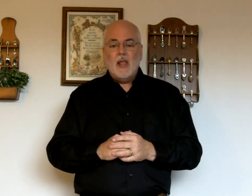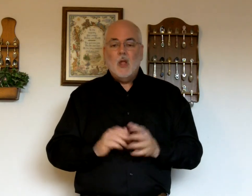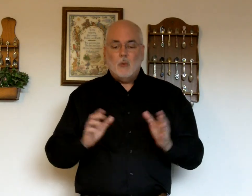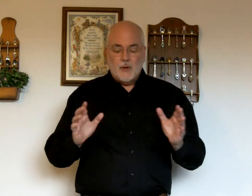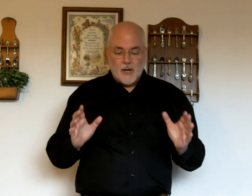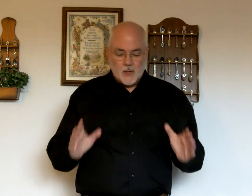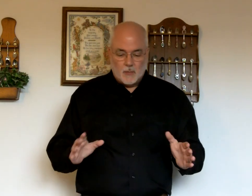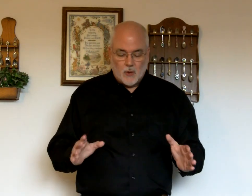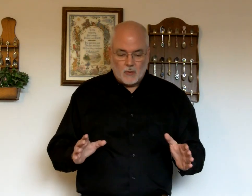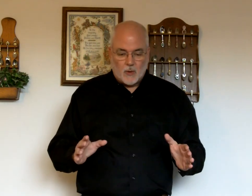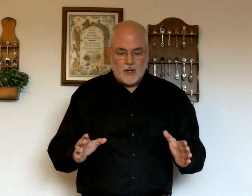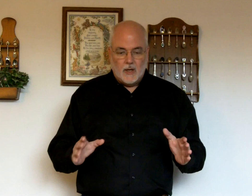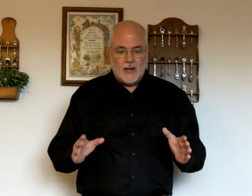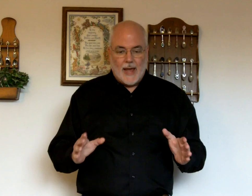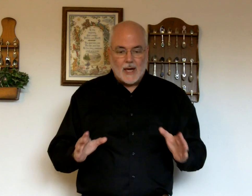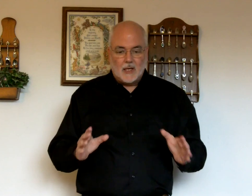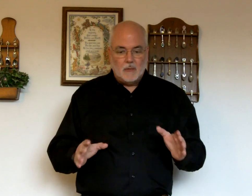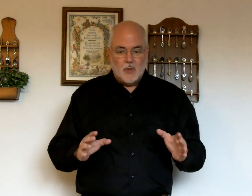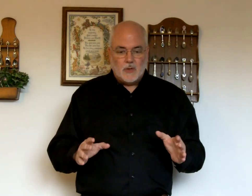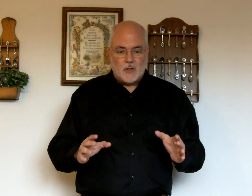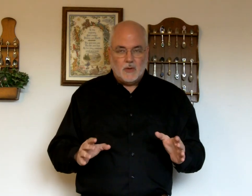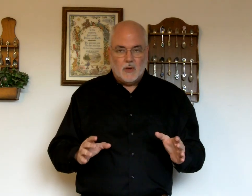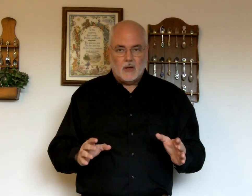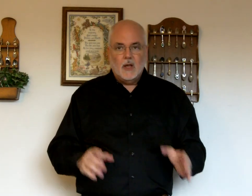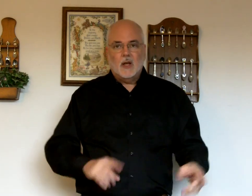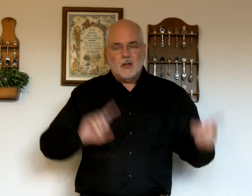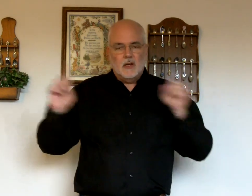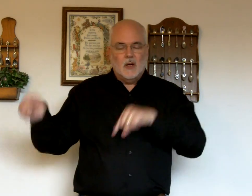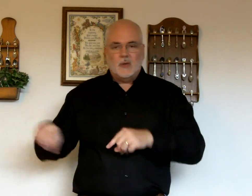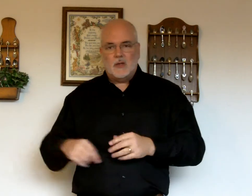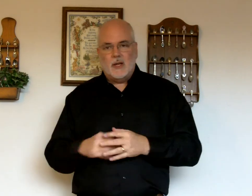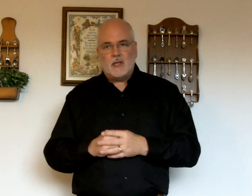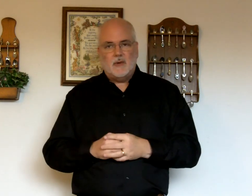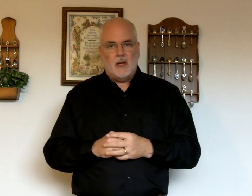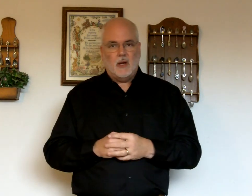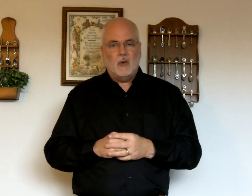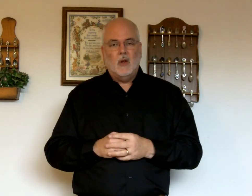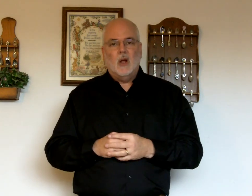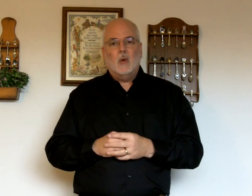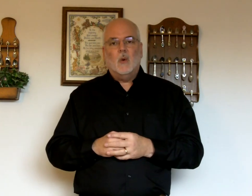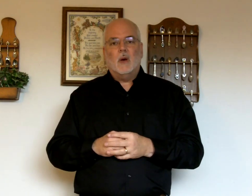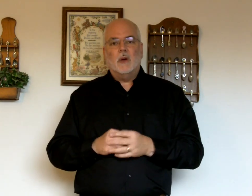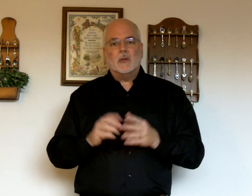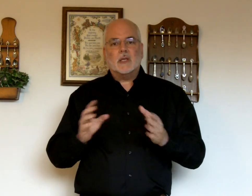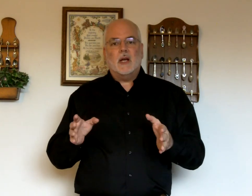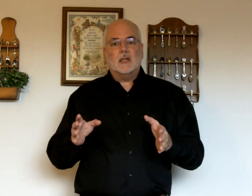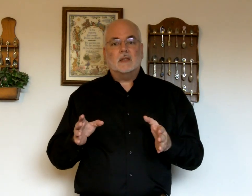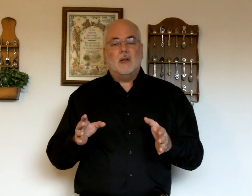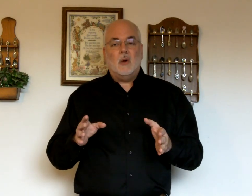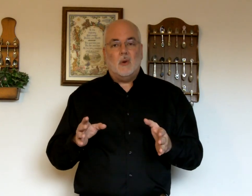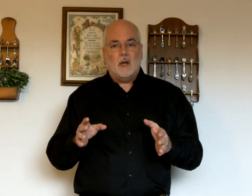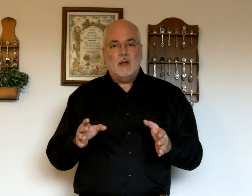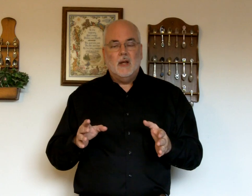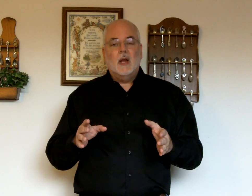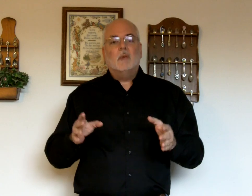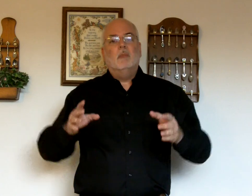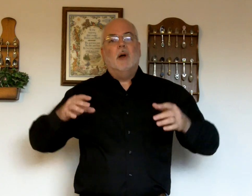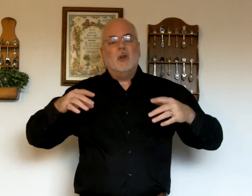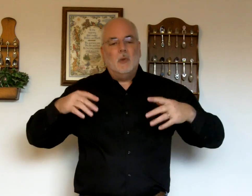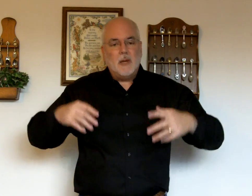When you get to the point. Where you need to add a little music. To it. Go to the next video. Where we will sign it slowly. But you'll be